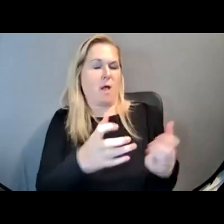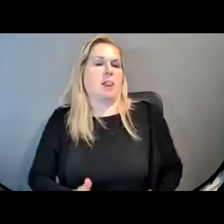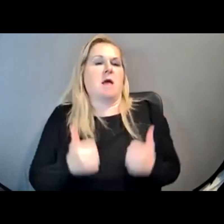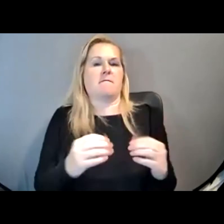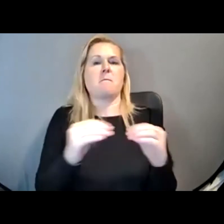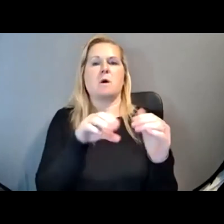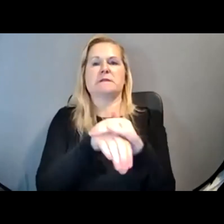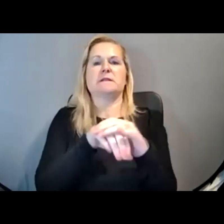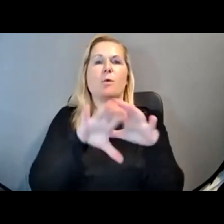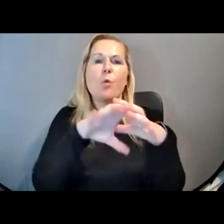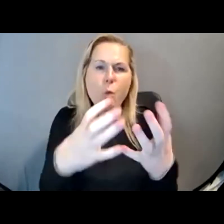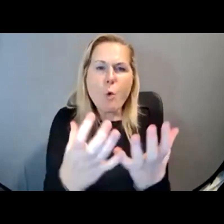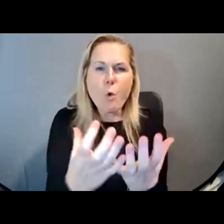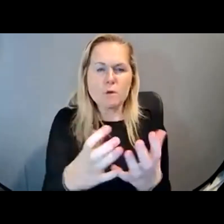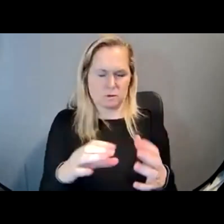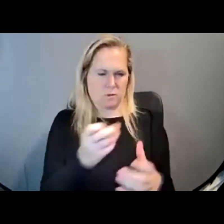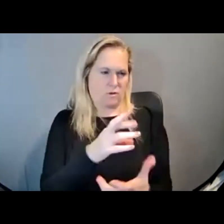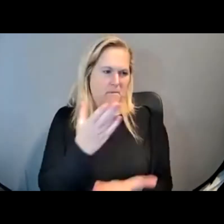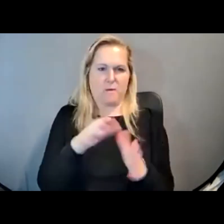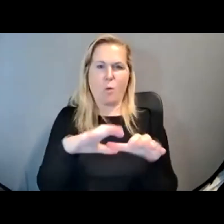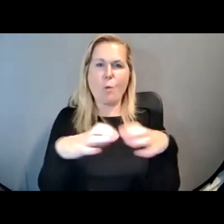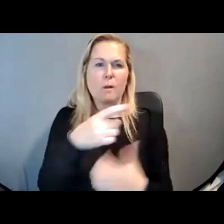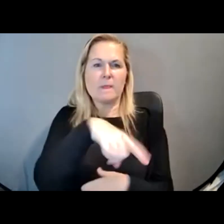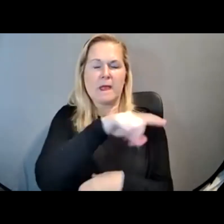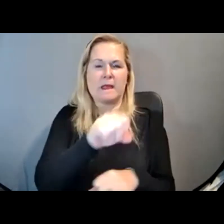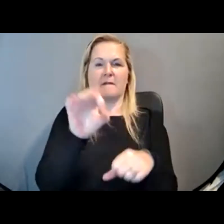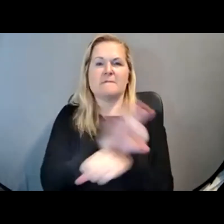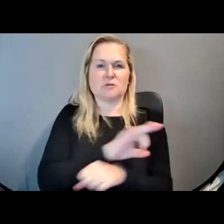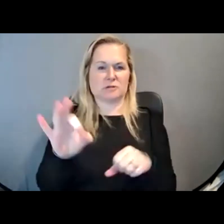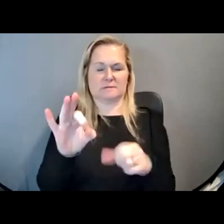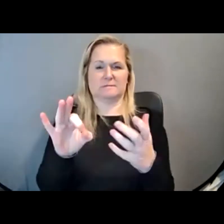accessible world or a world where they can function differently.